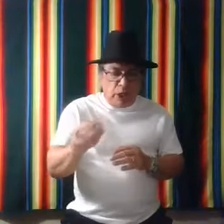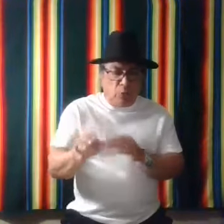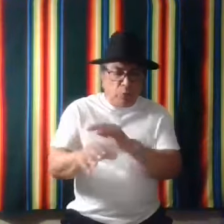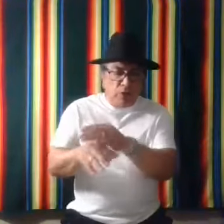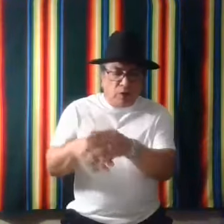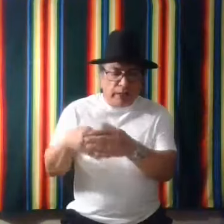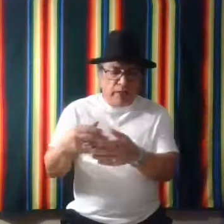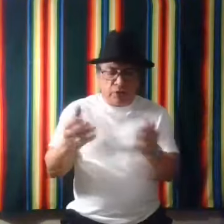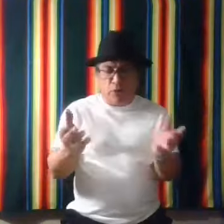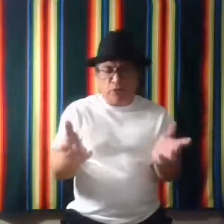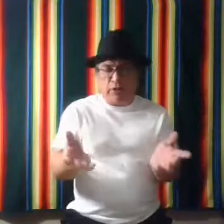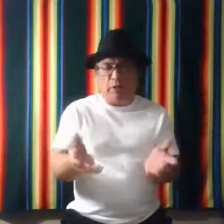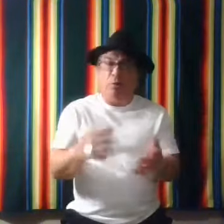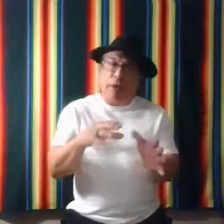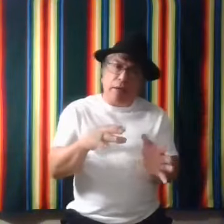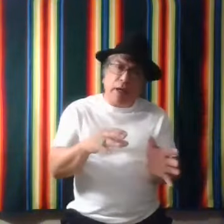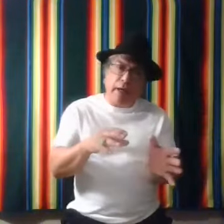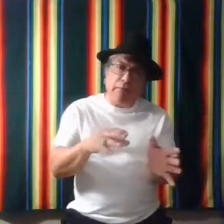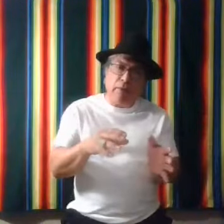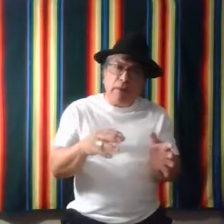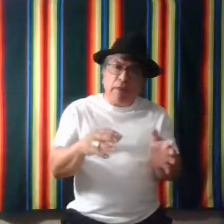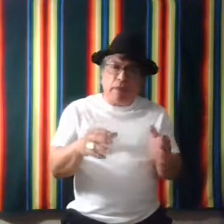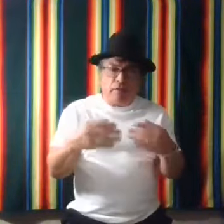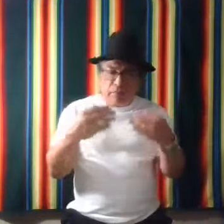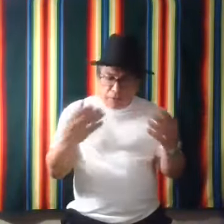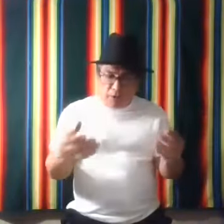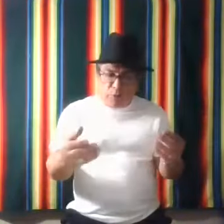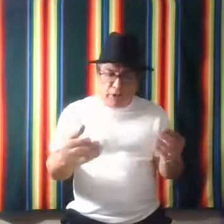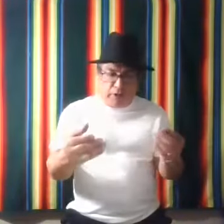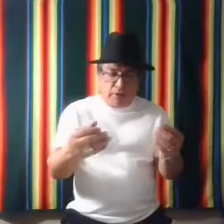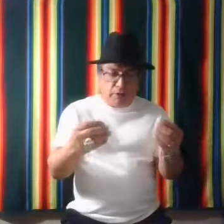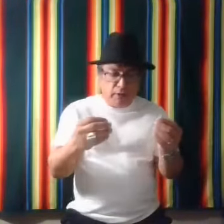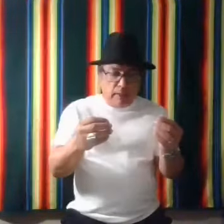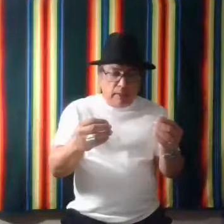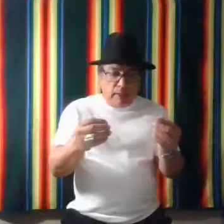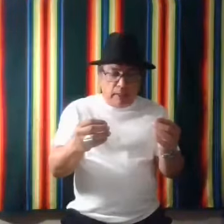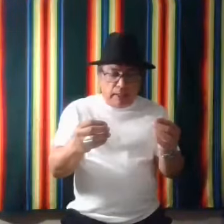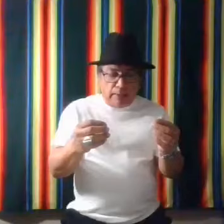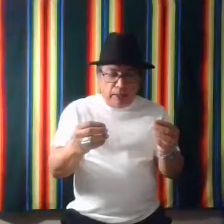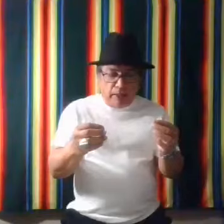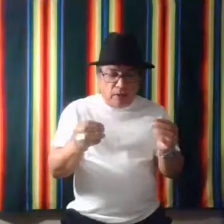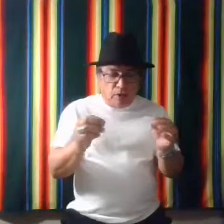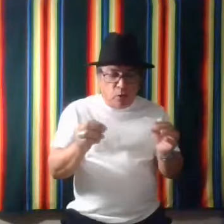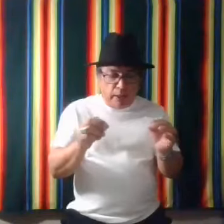that we'll put all that in it. So we'll say pantomime, facial expressions, and then knowing,